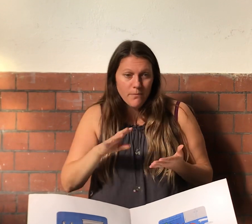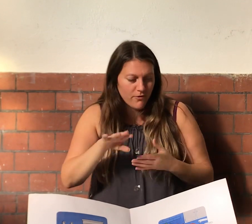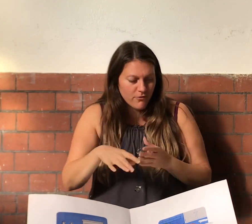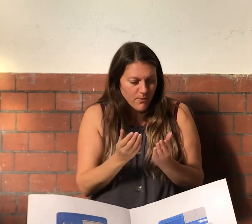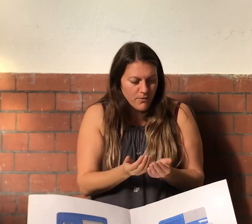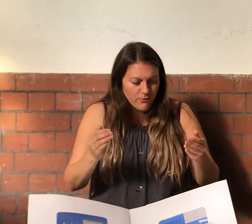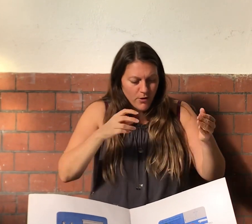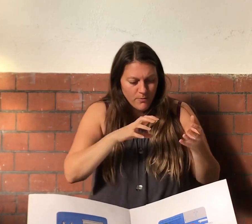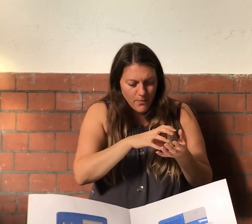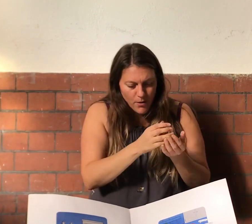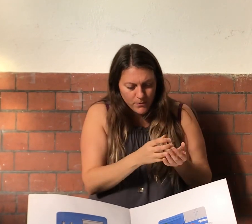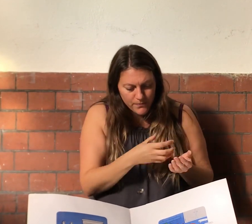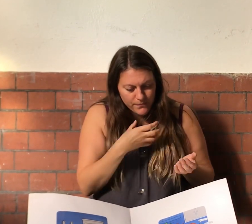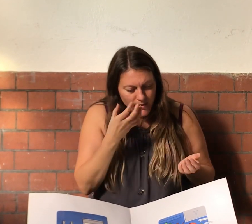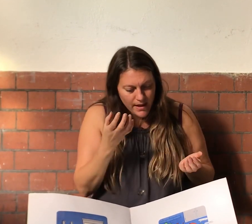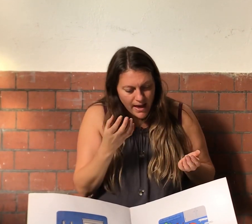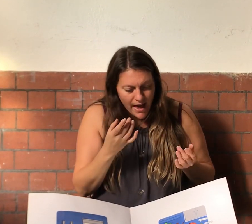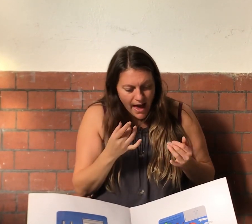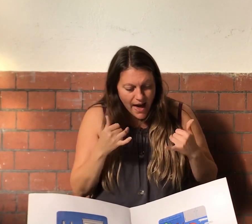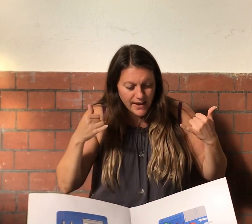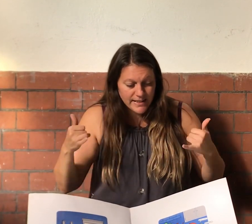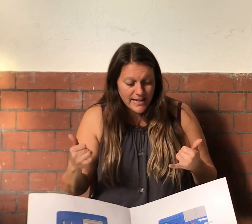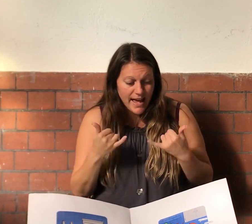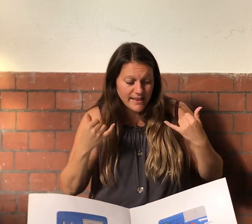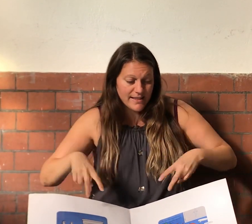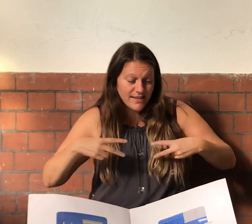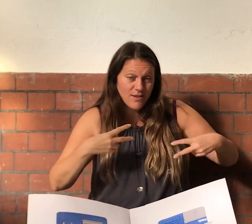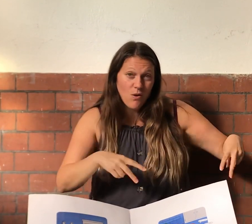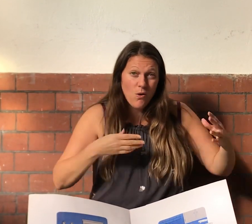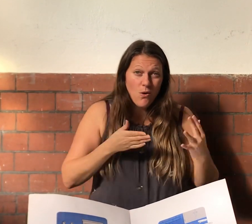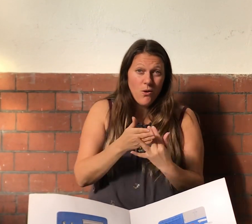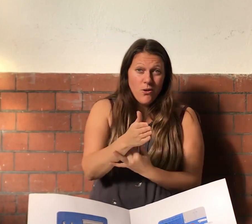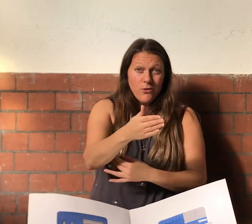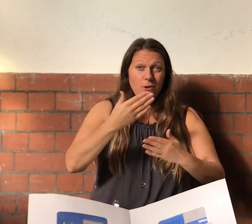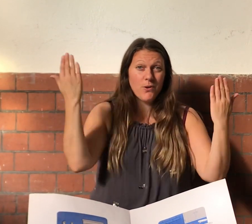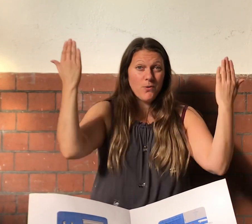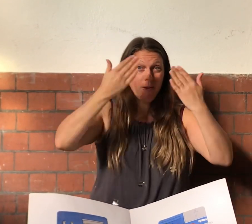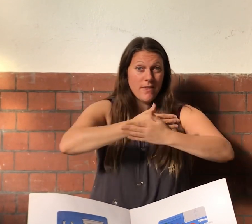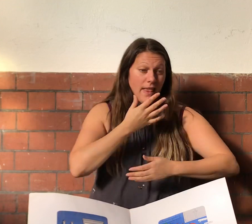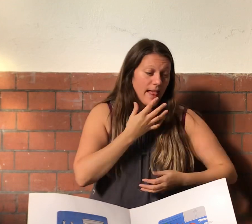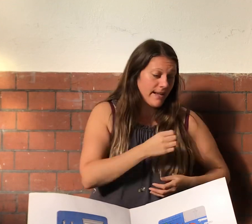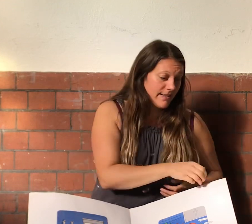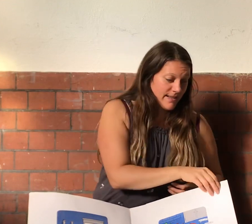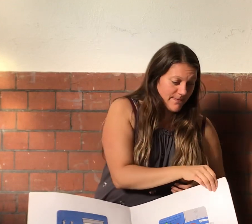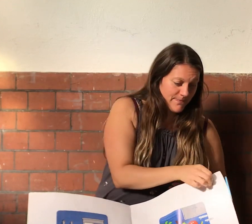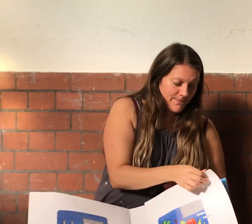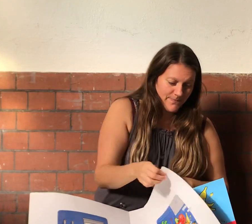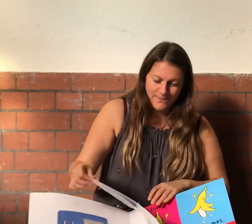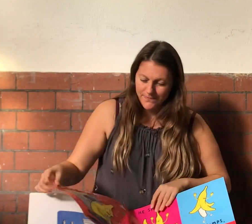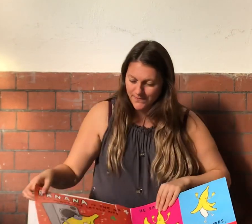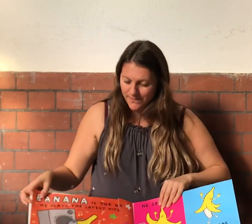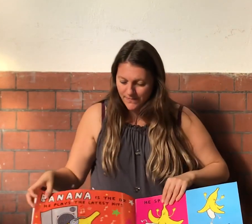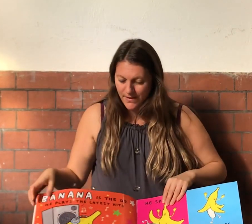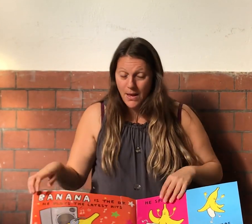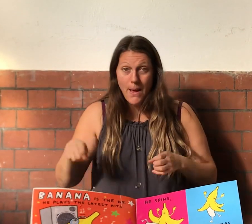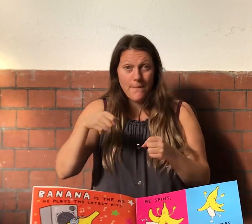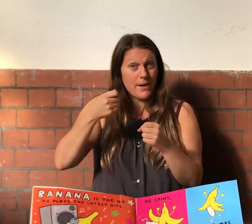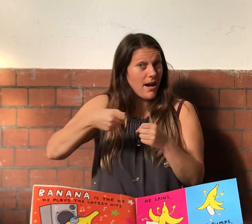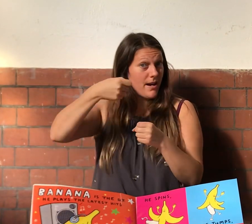from the fruit bowl. And they dance all through the night. Banana